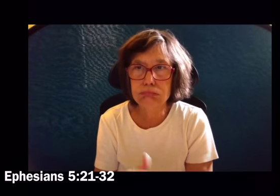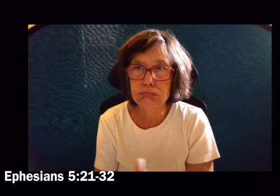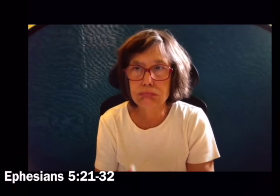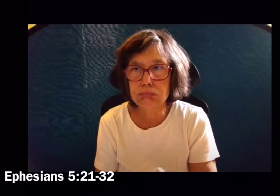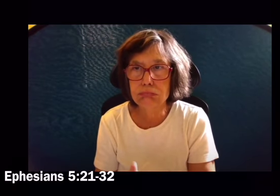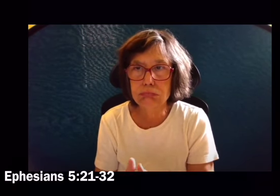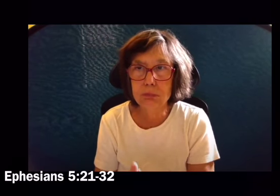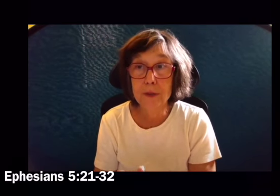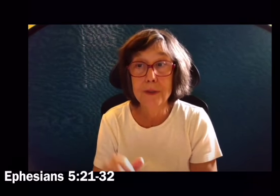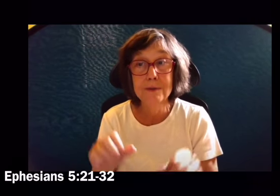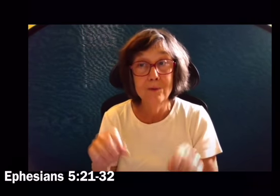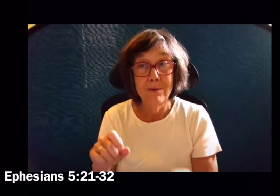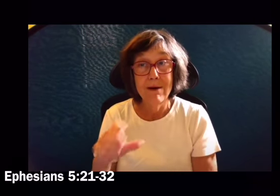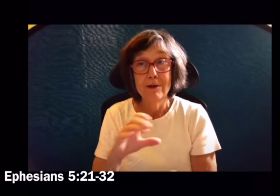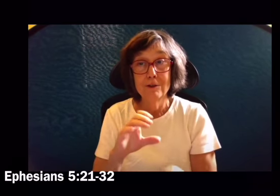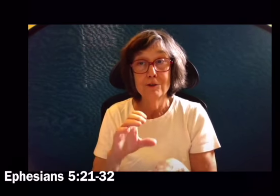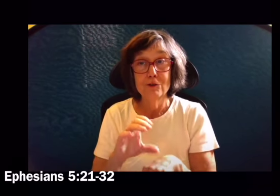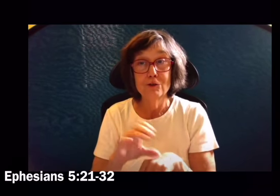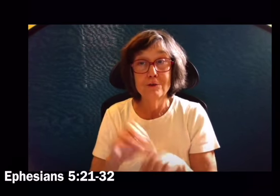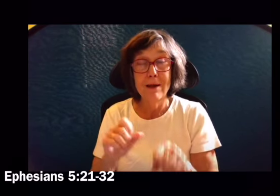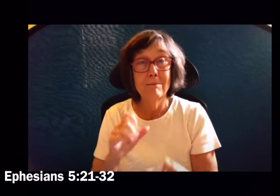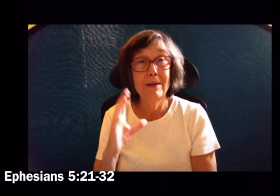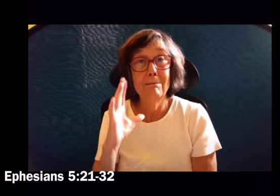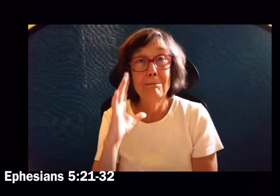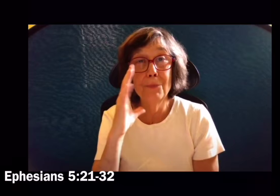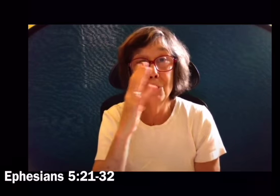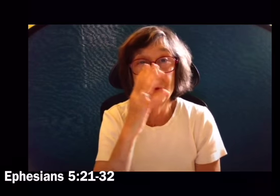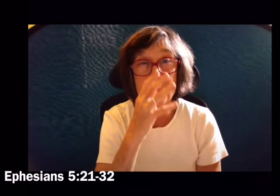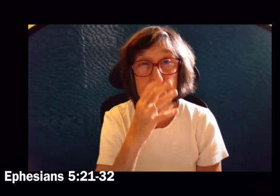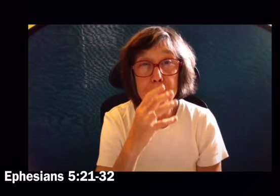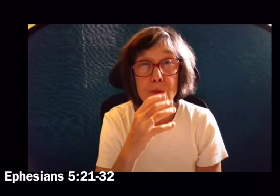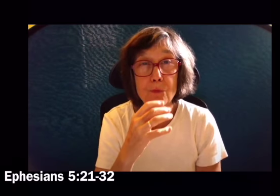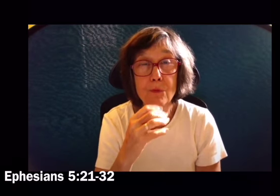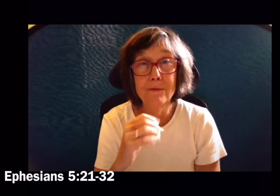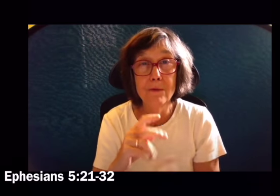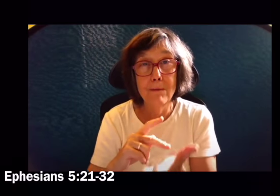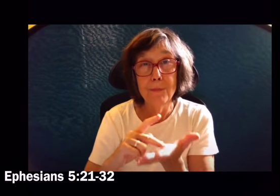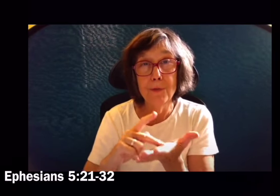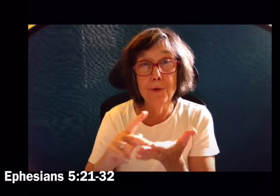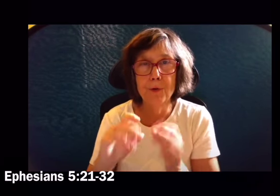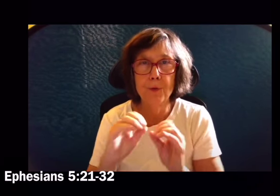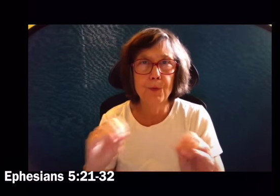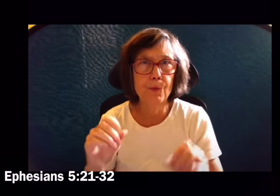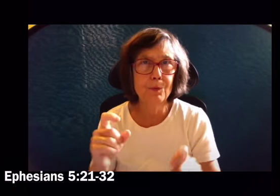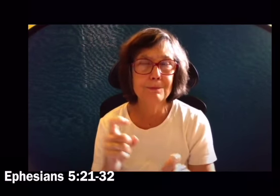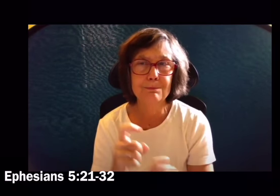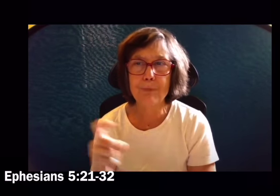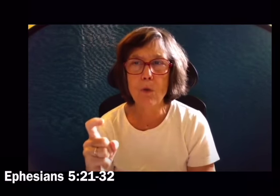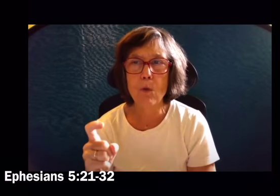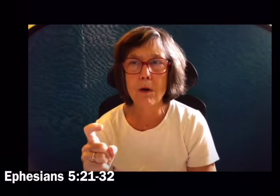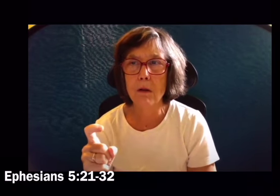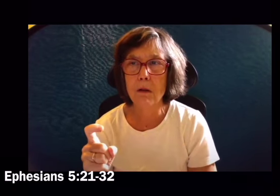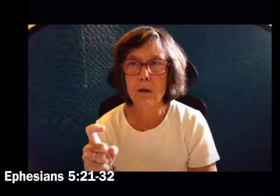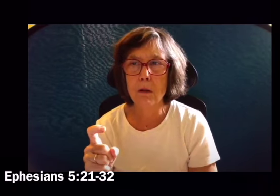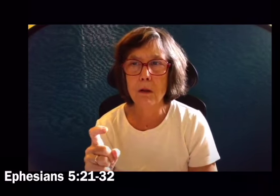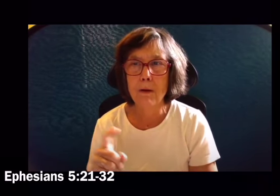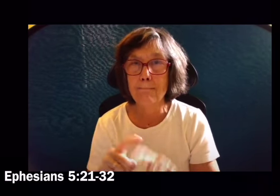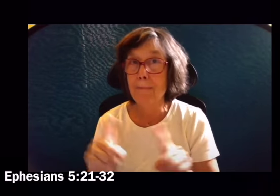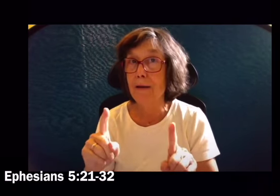That he might be present to himself. The church in